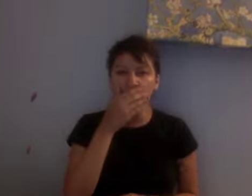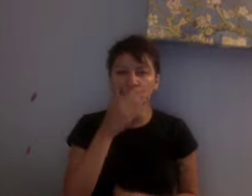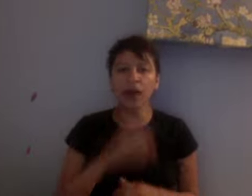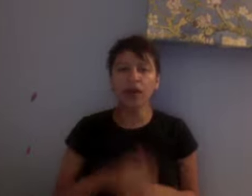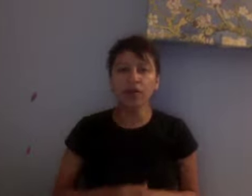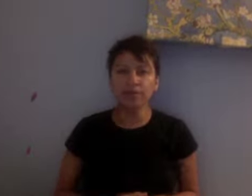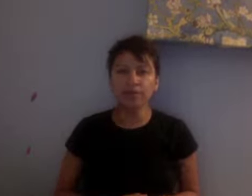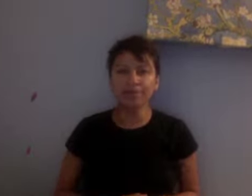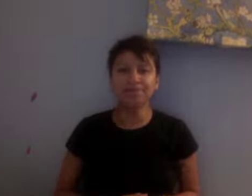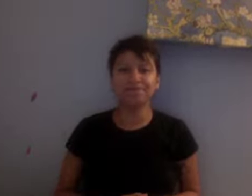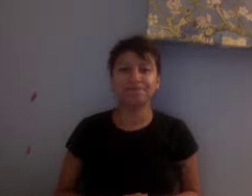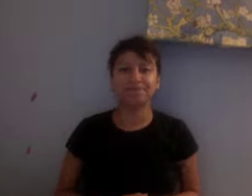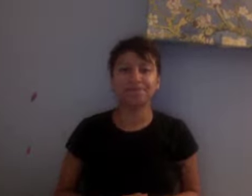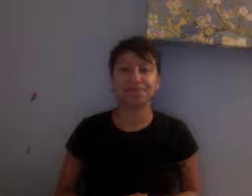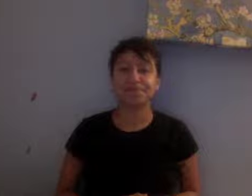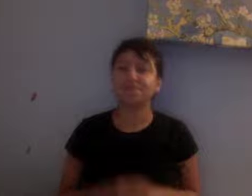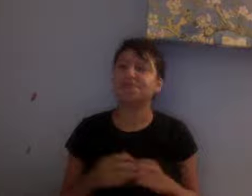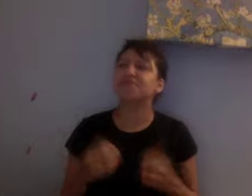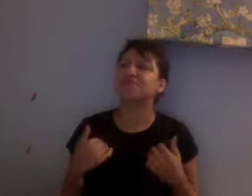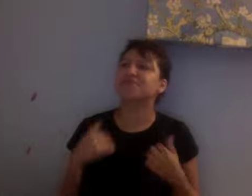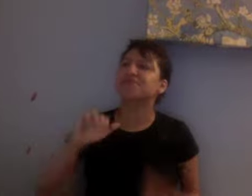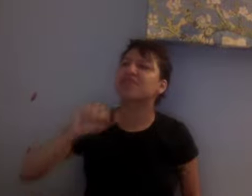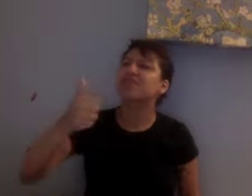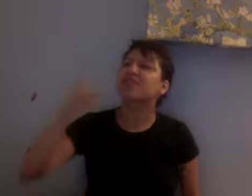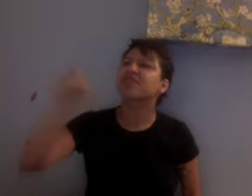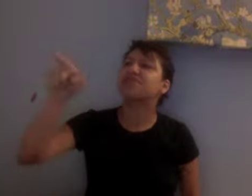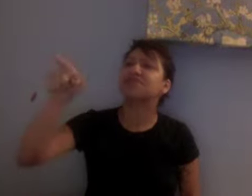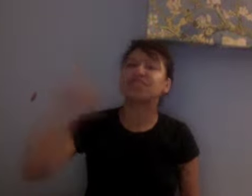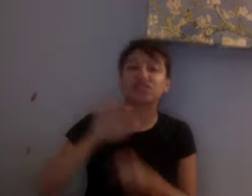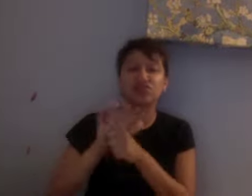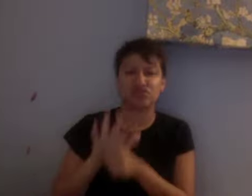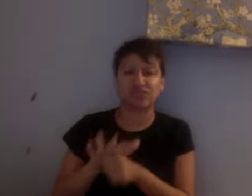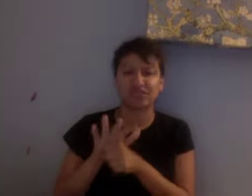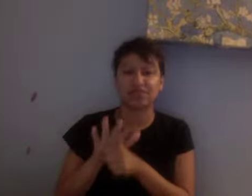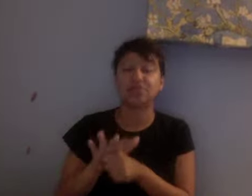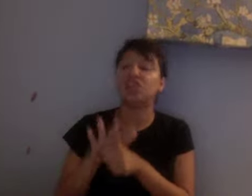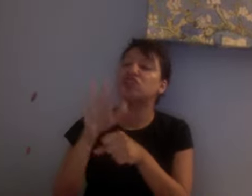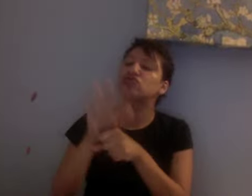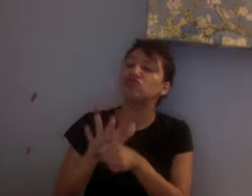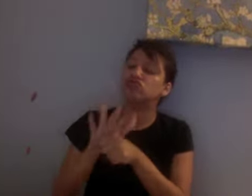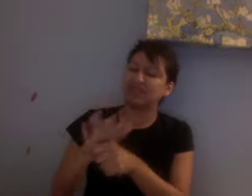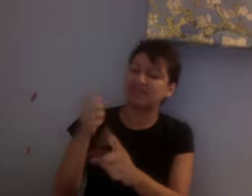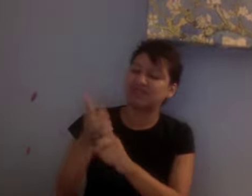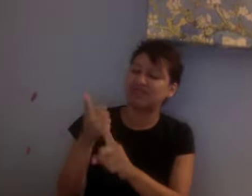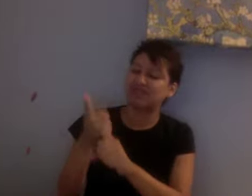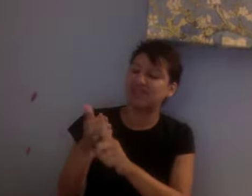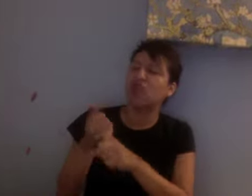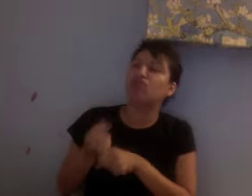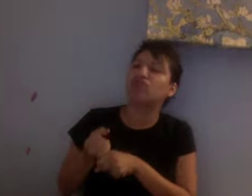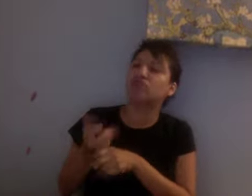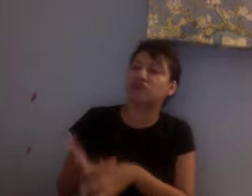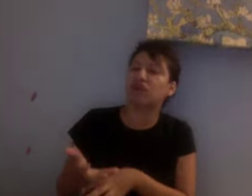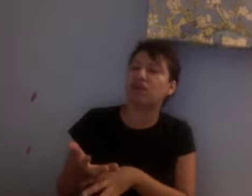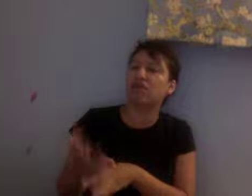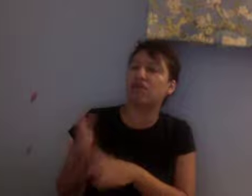Stress. Related. Stress is a result of behavior. me a behavior. Drinking and driving. Drinking and driving, sure. Absolutely.